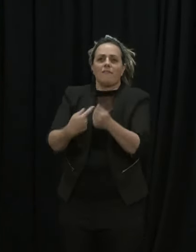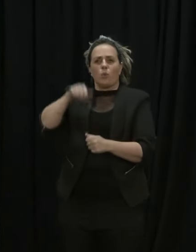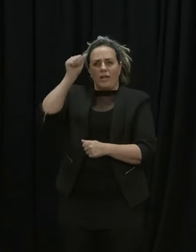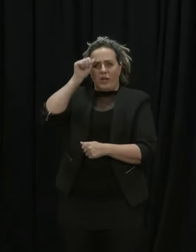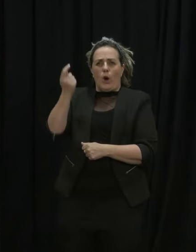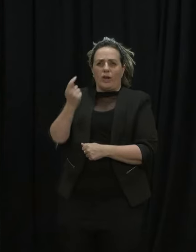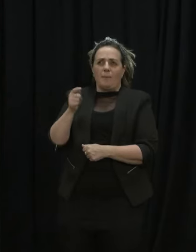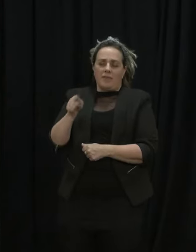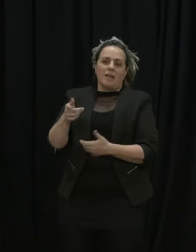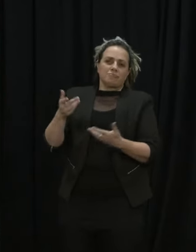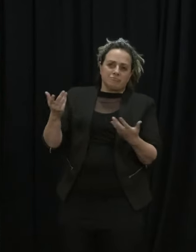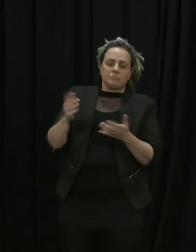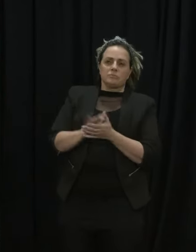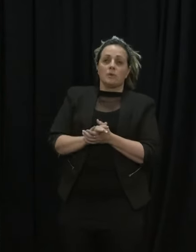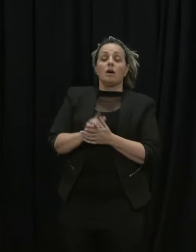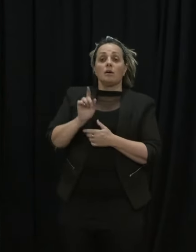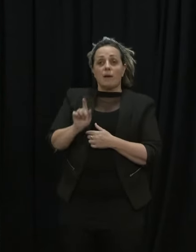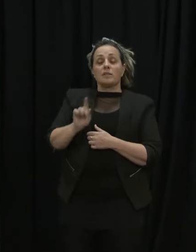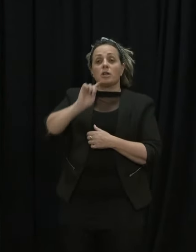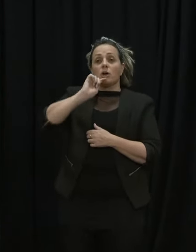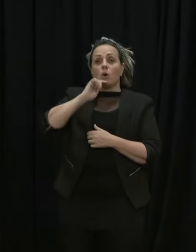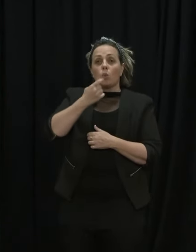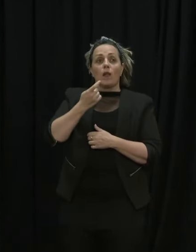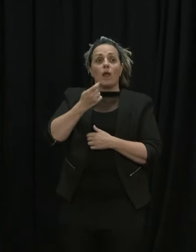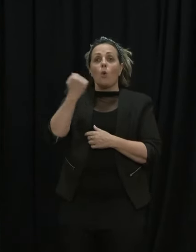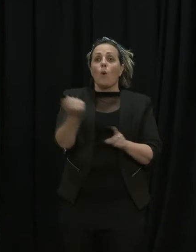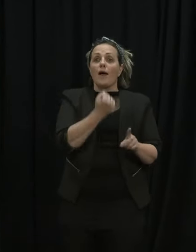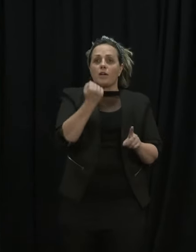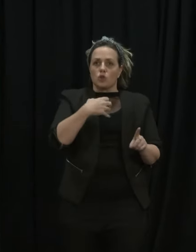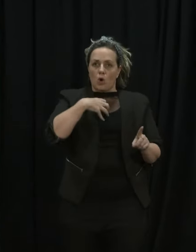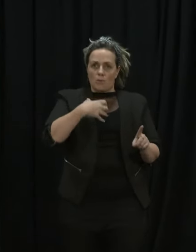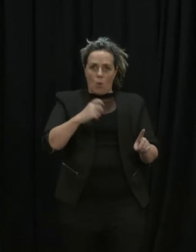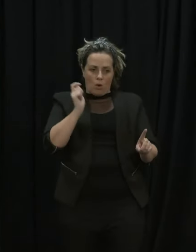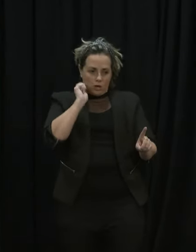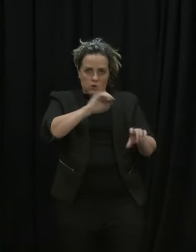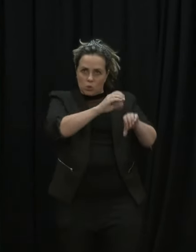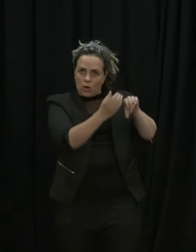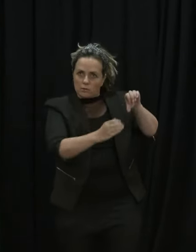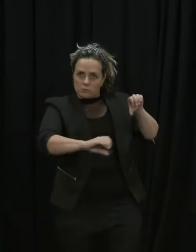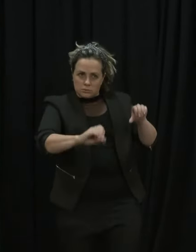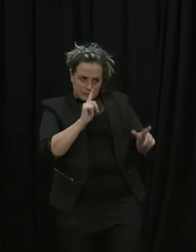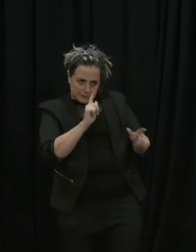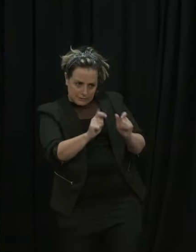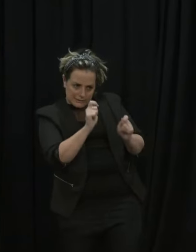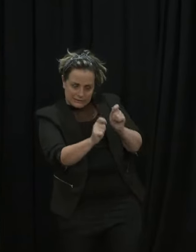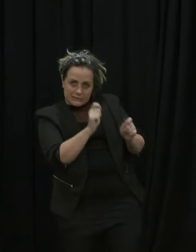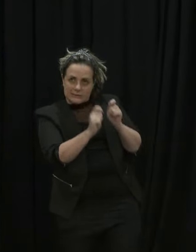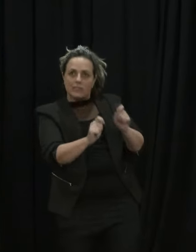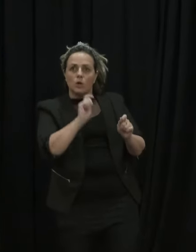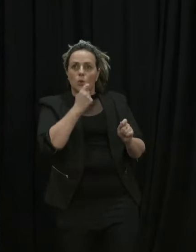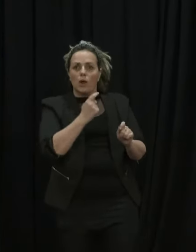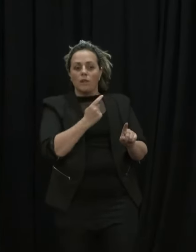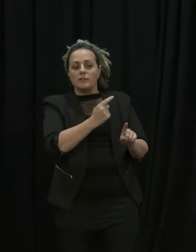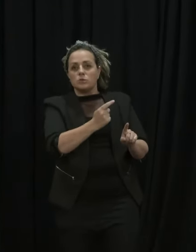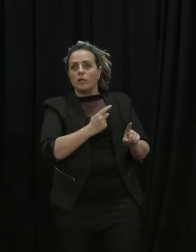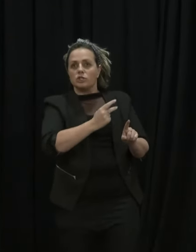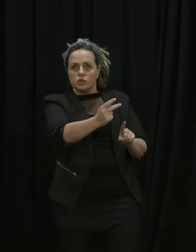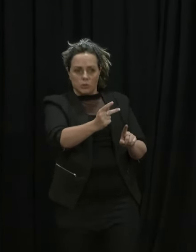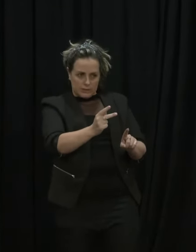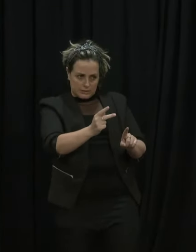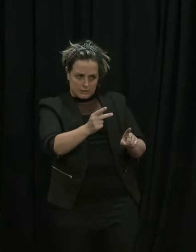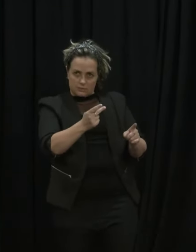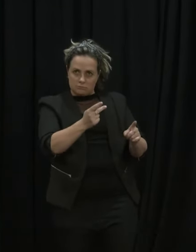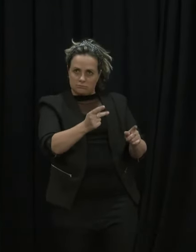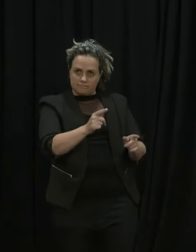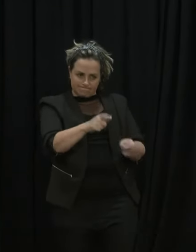So we will be increasing the frequency across the Waikato over the coming week or two just to, again, identify whether there